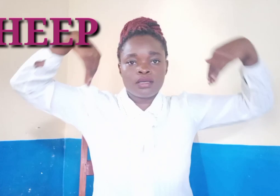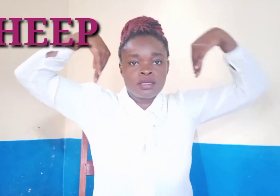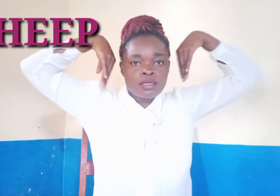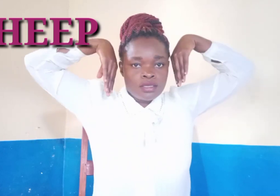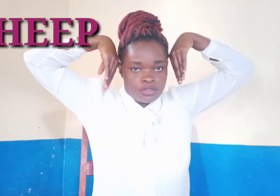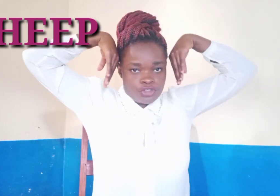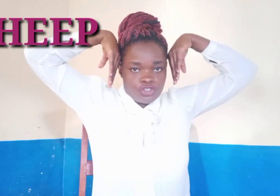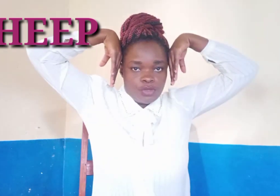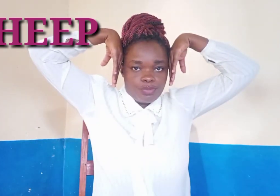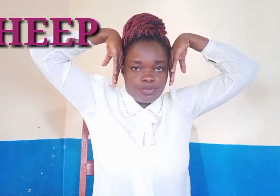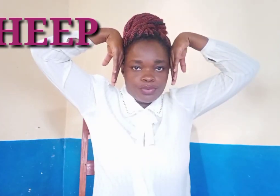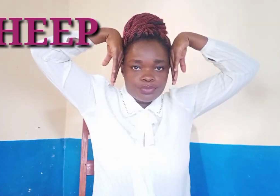sheep